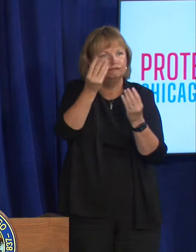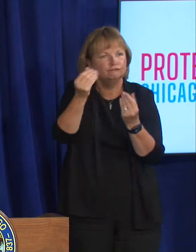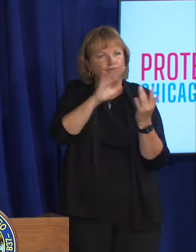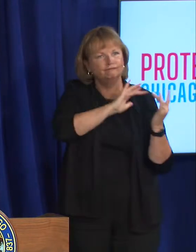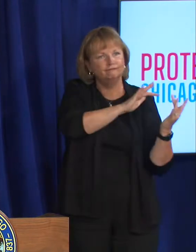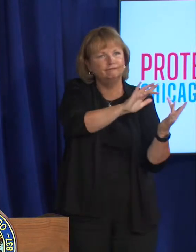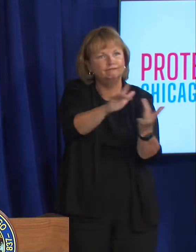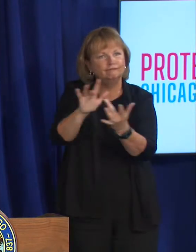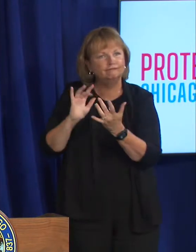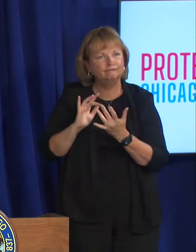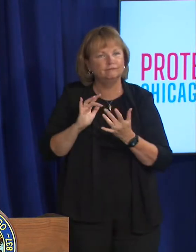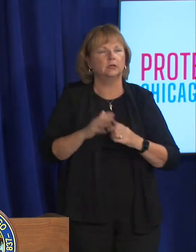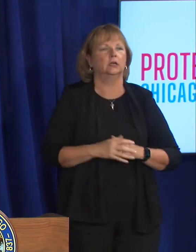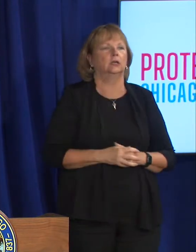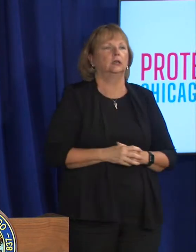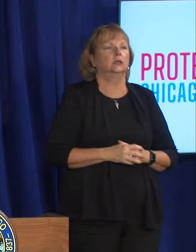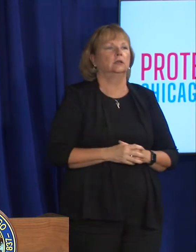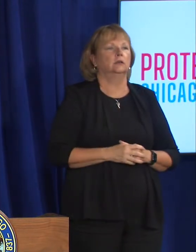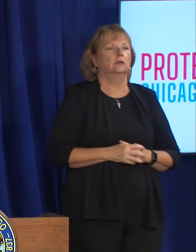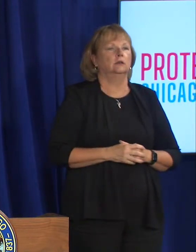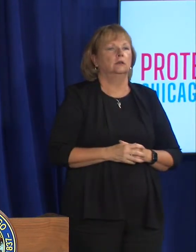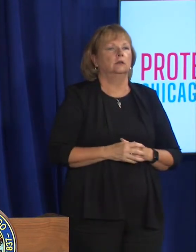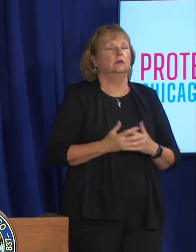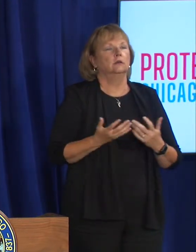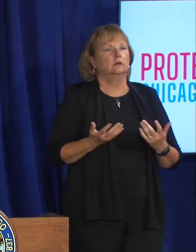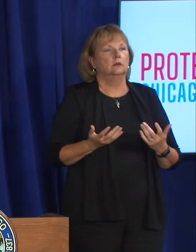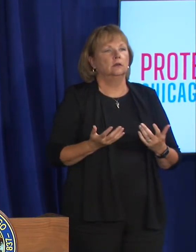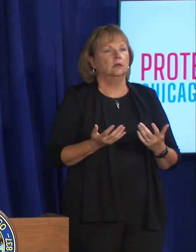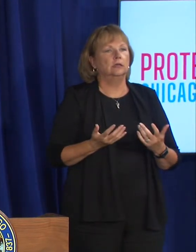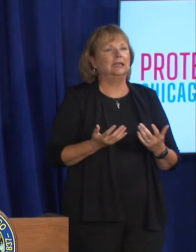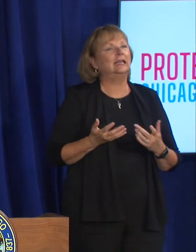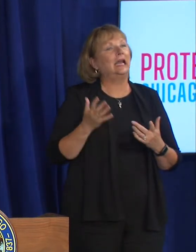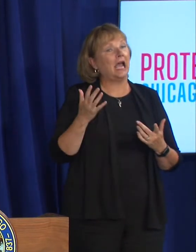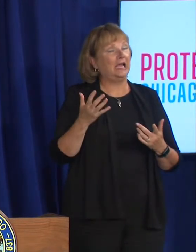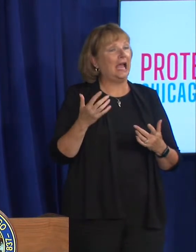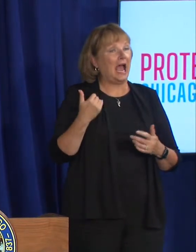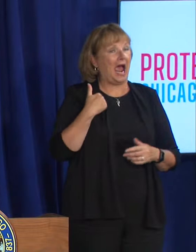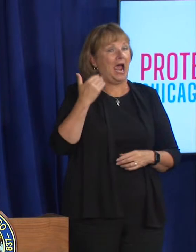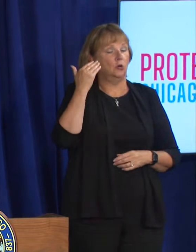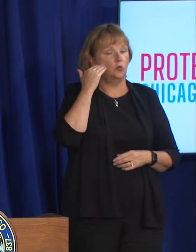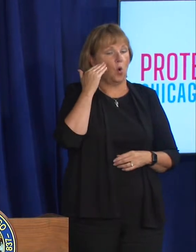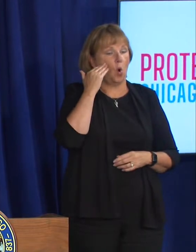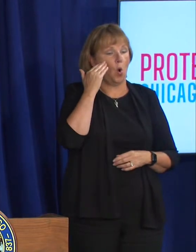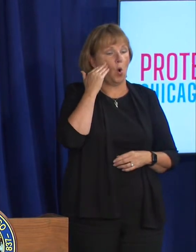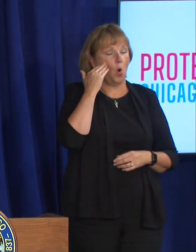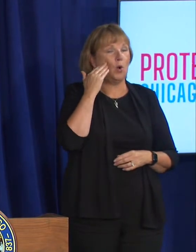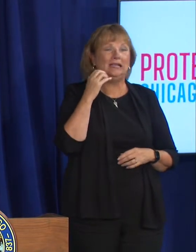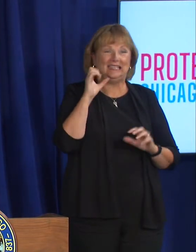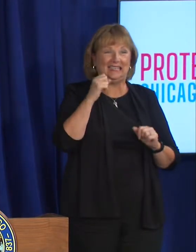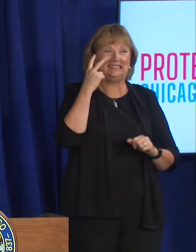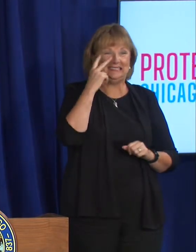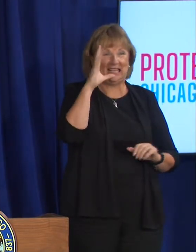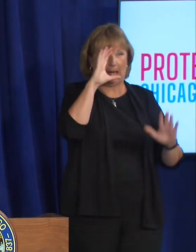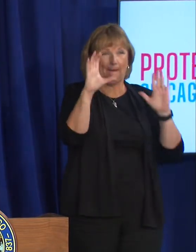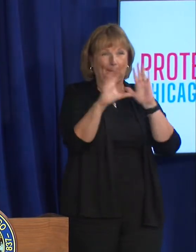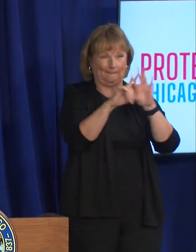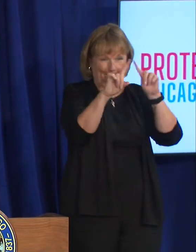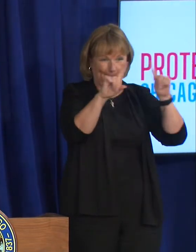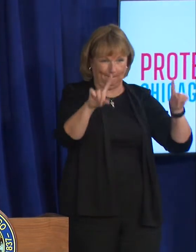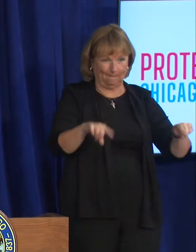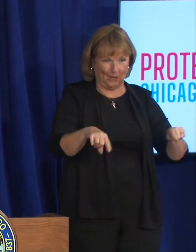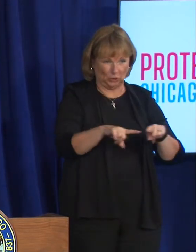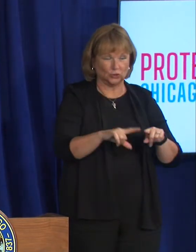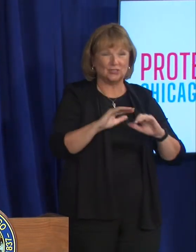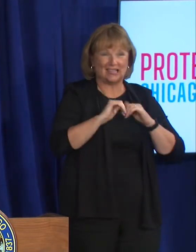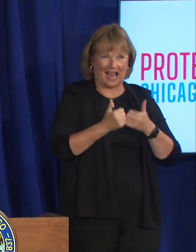you know though they they may be unpleasant to look at uh the pictures of what the